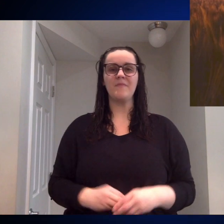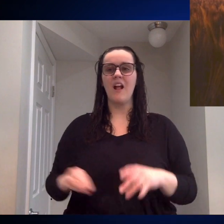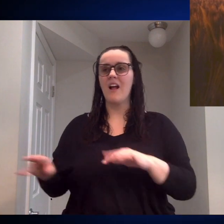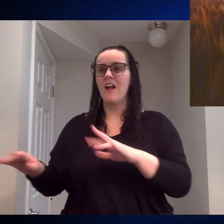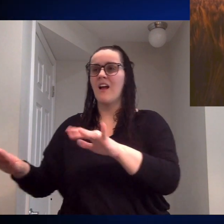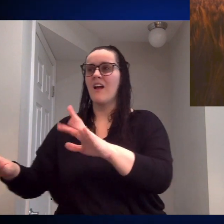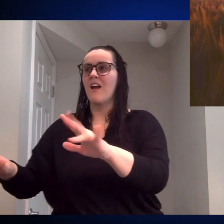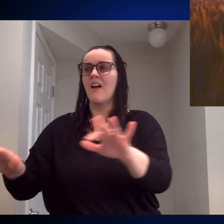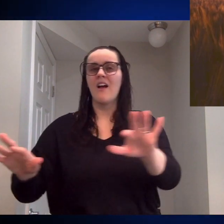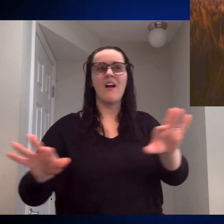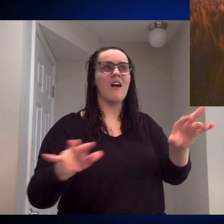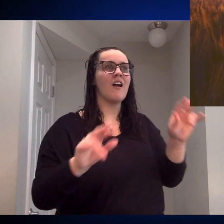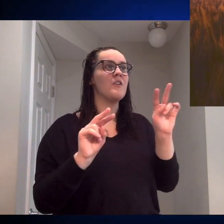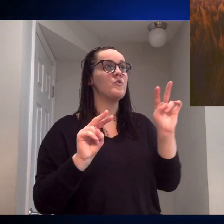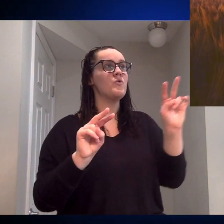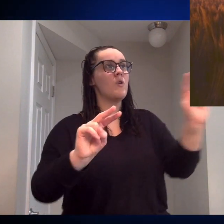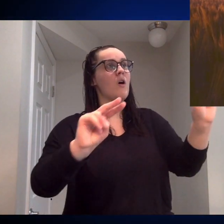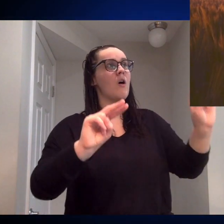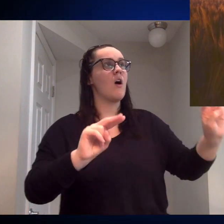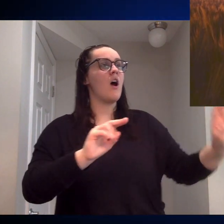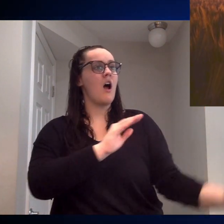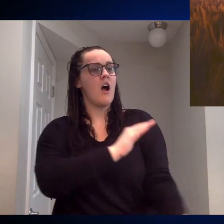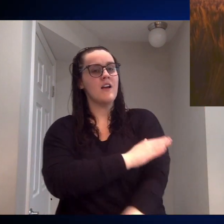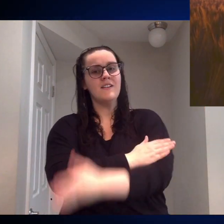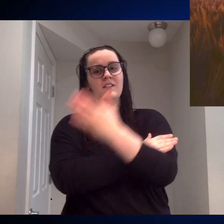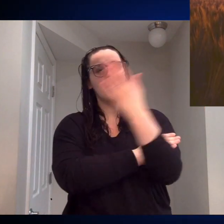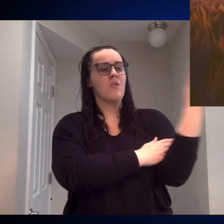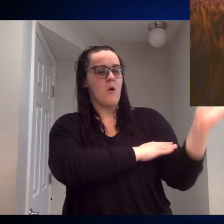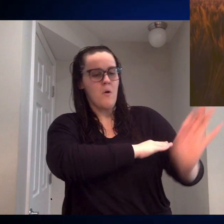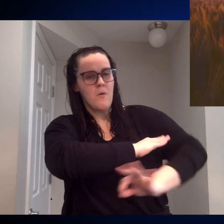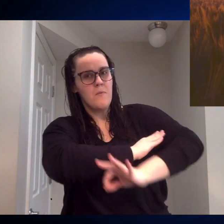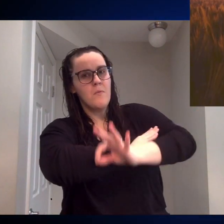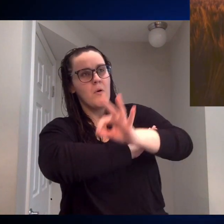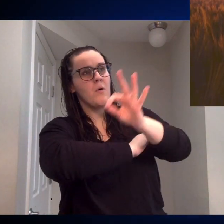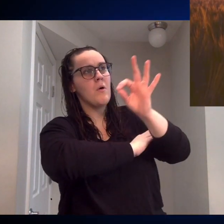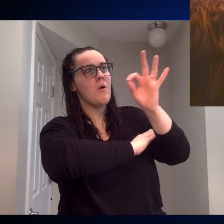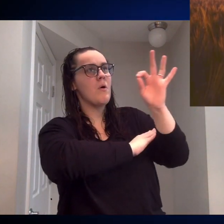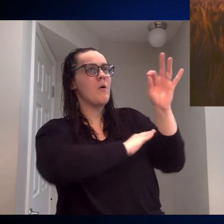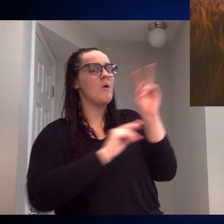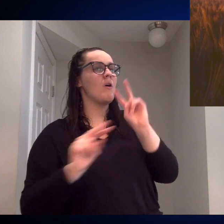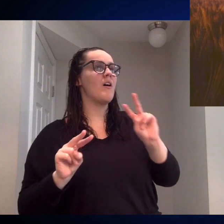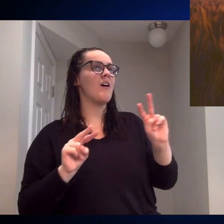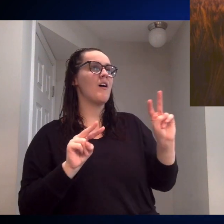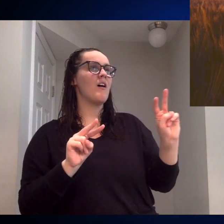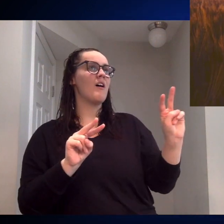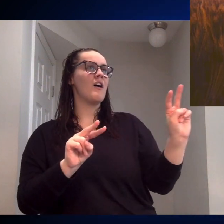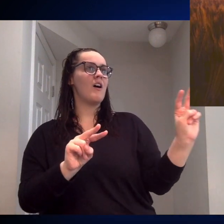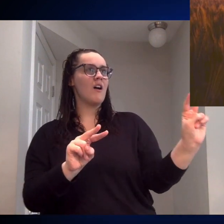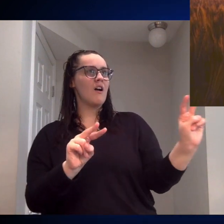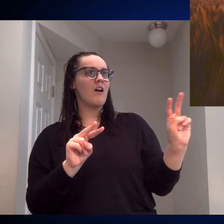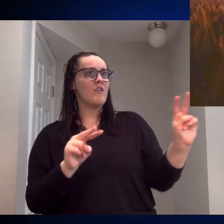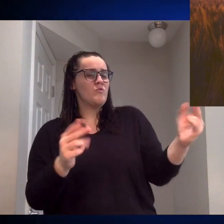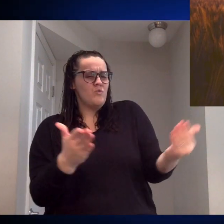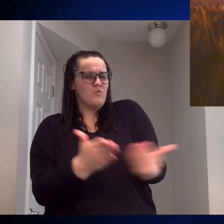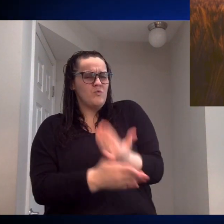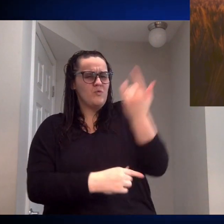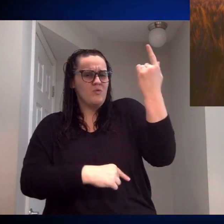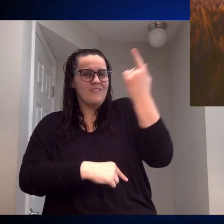Turn your eyes to the morning